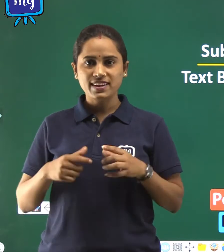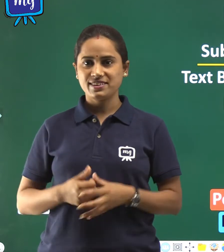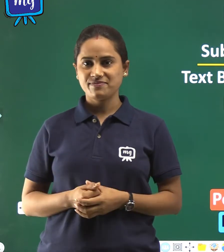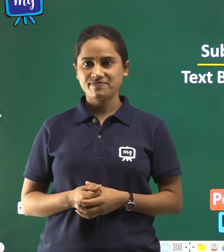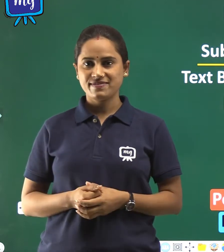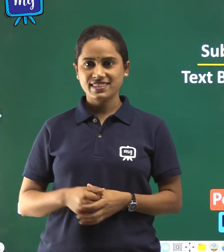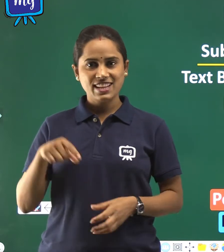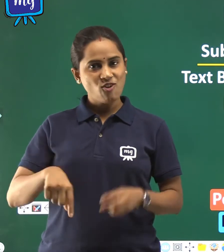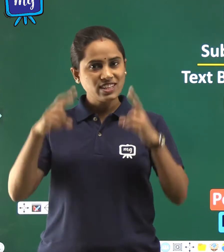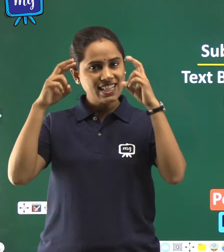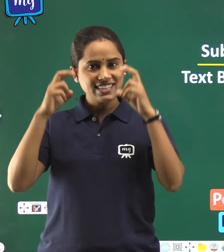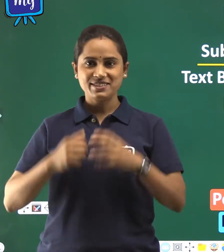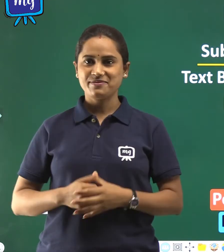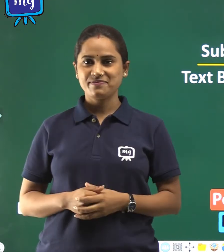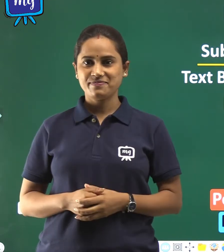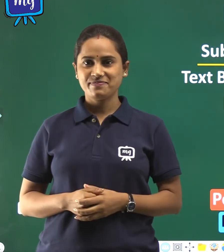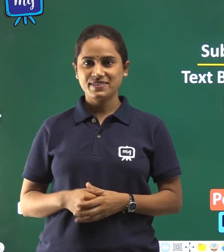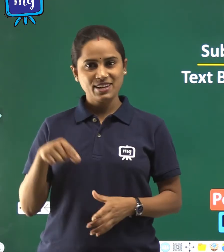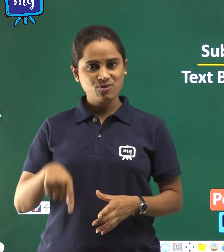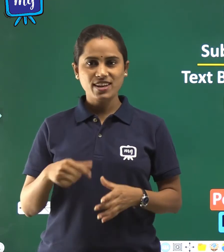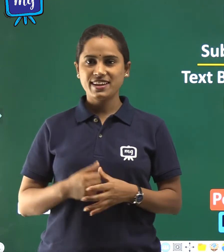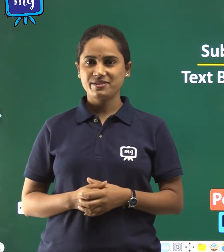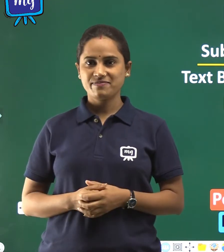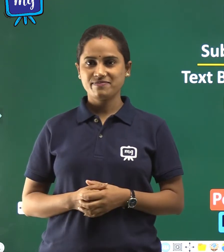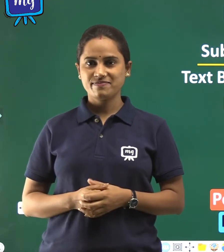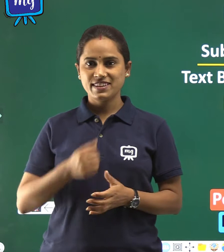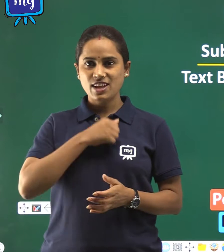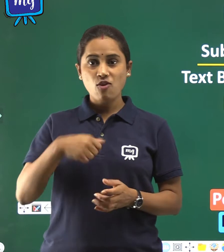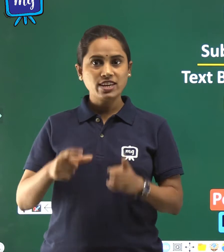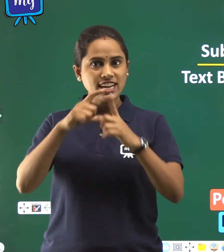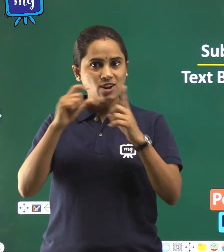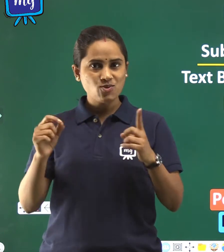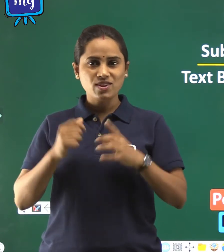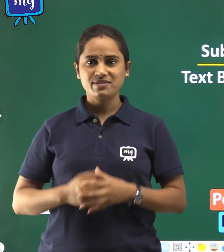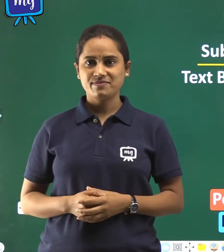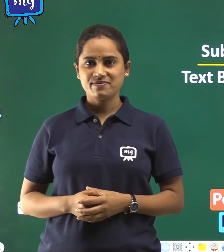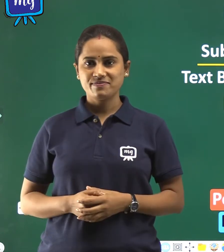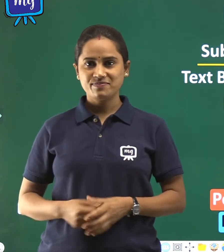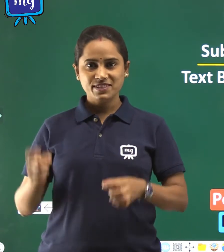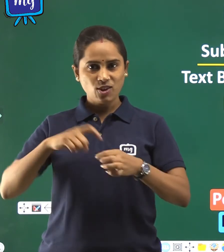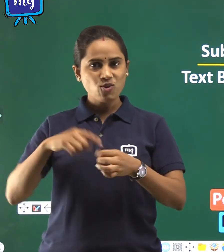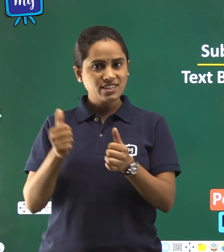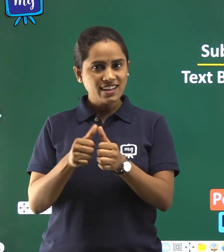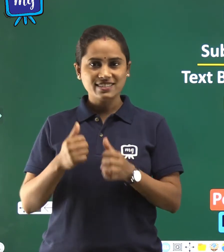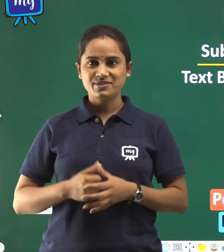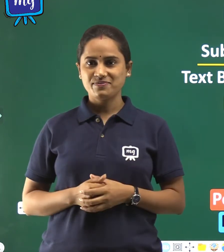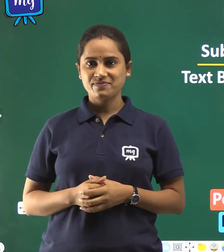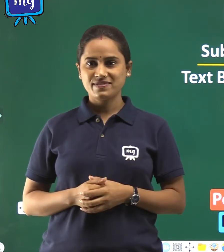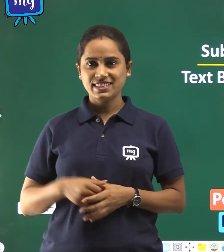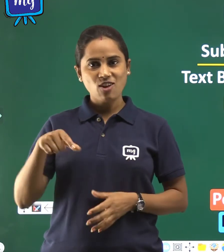of this lesson. Today we shall do question answers